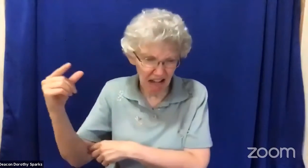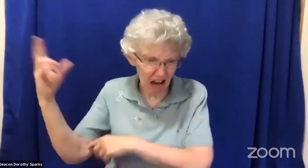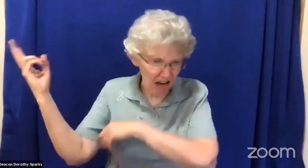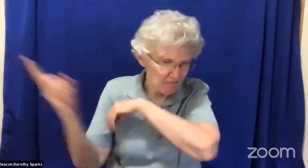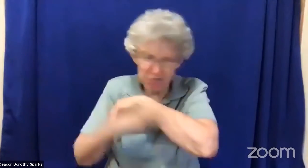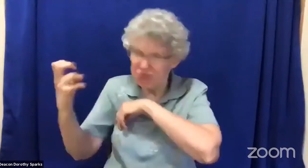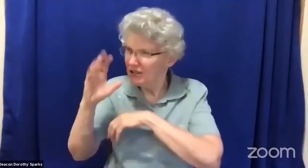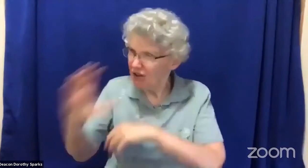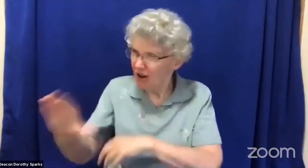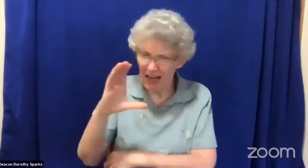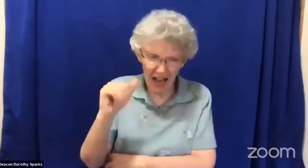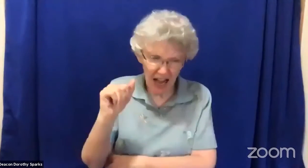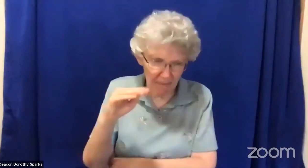and stole your camels